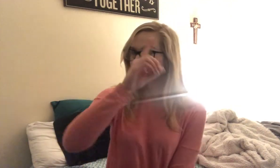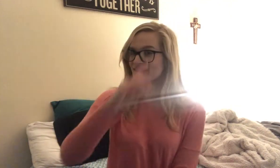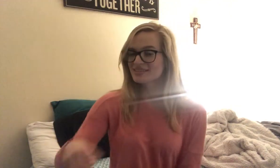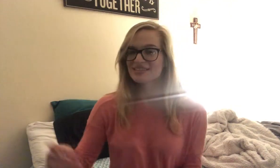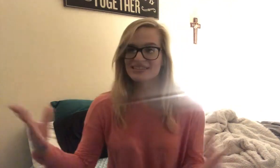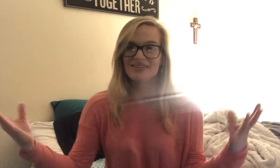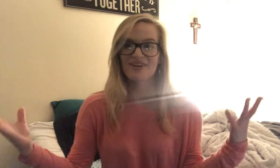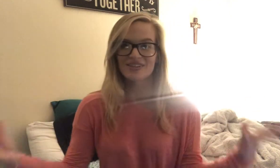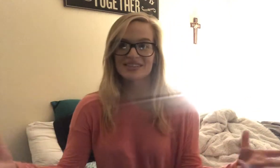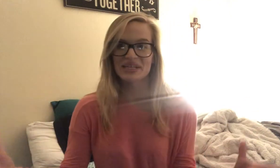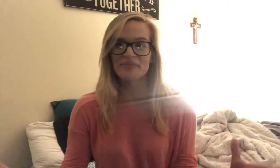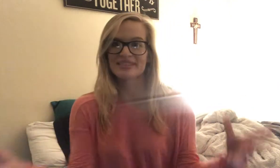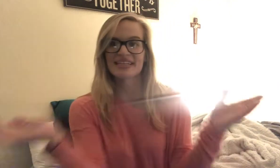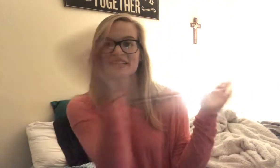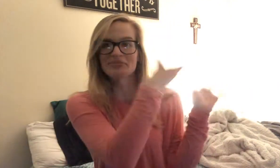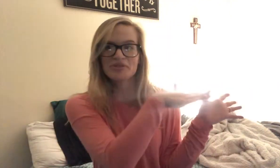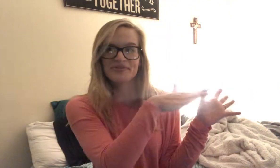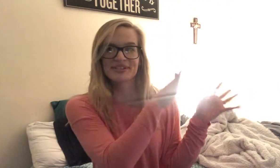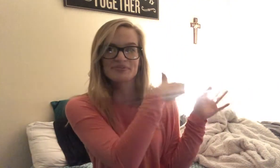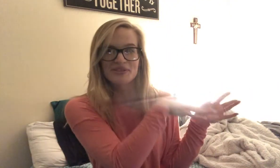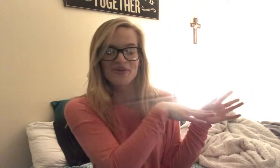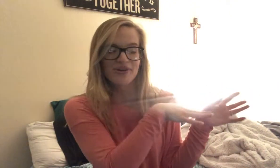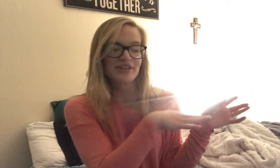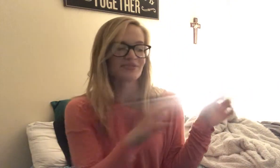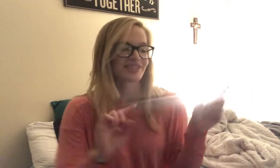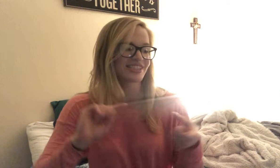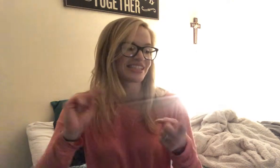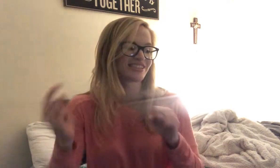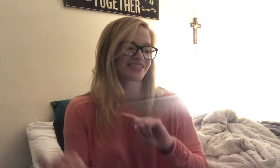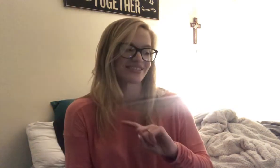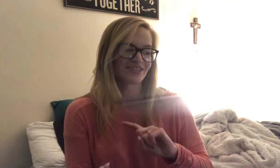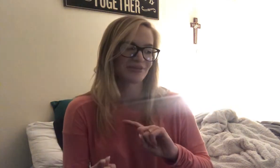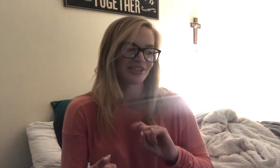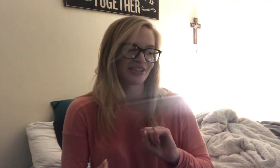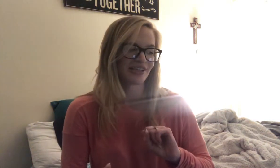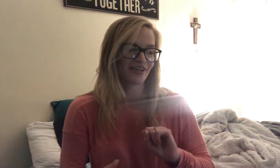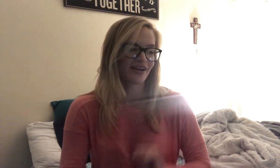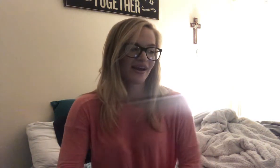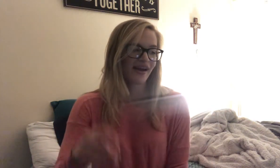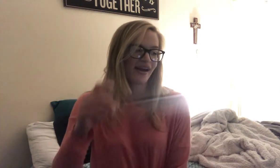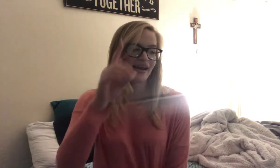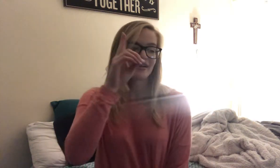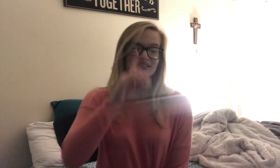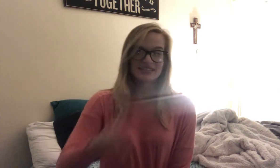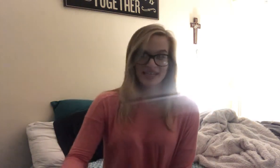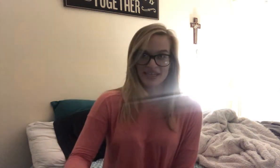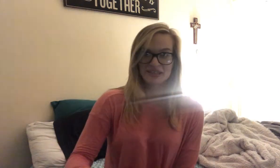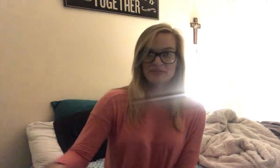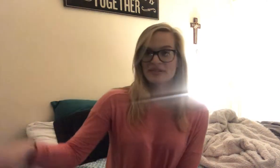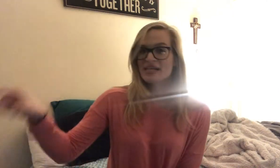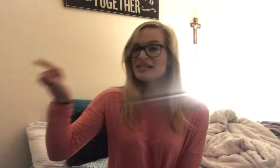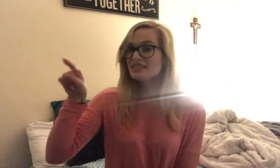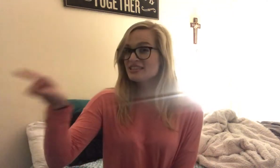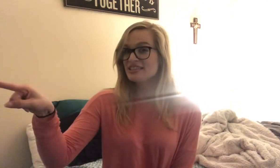So these are all the same as like. previous pre-chorus. But it changes a little bit here. Damn. She.